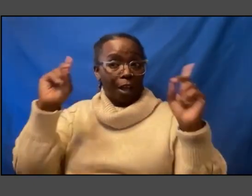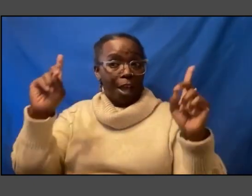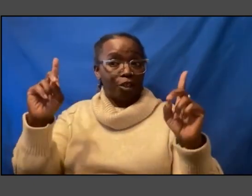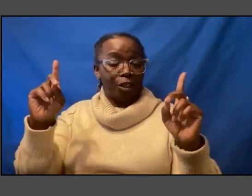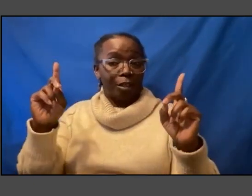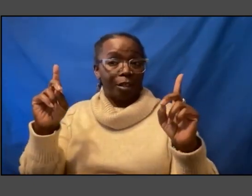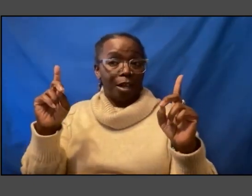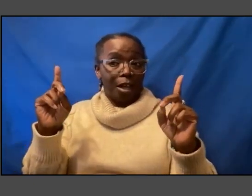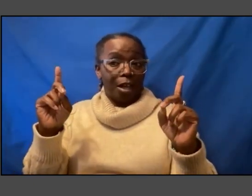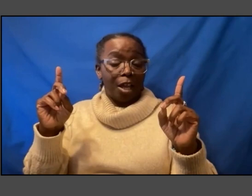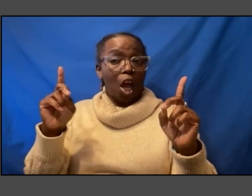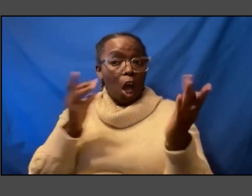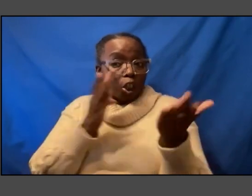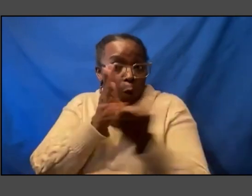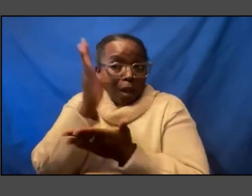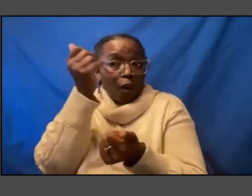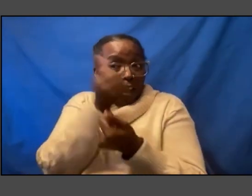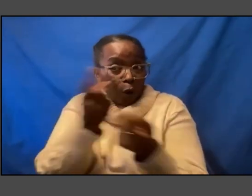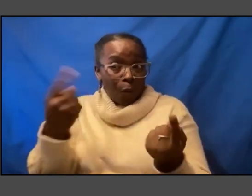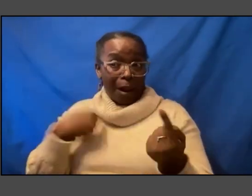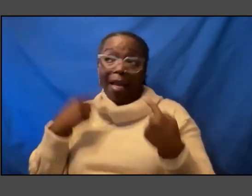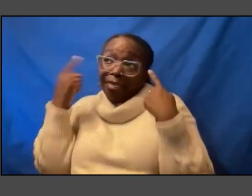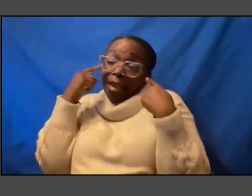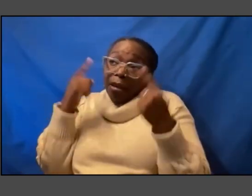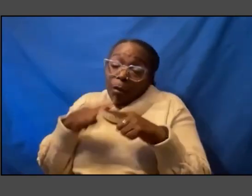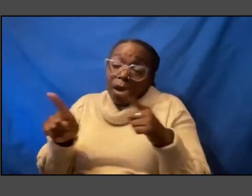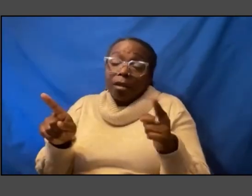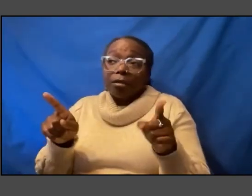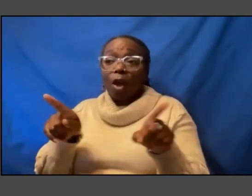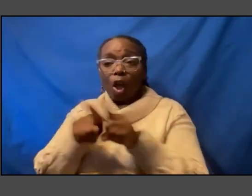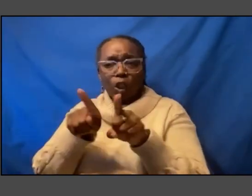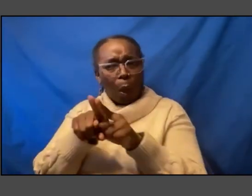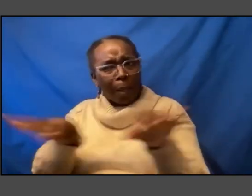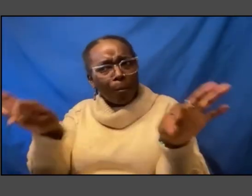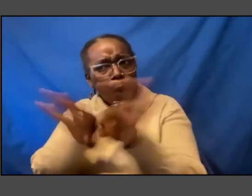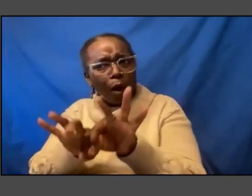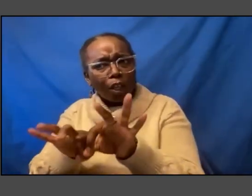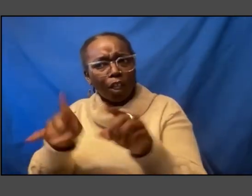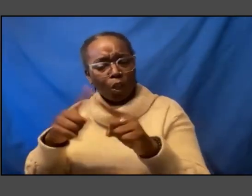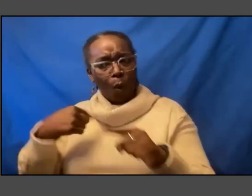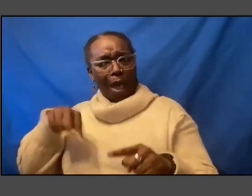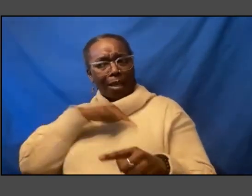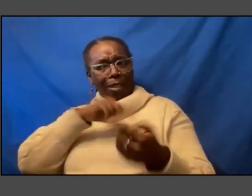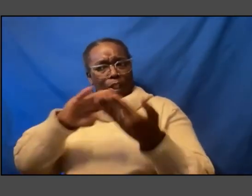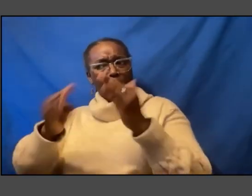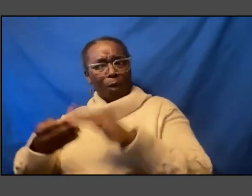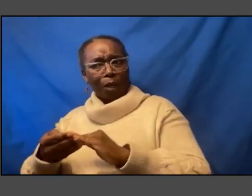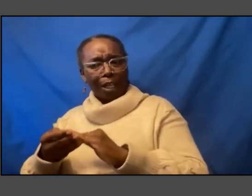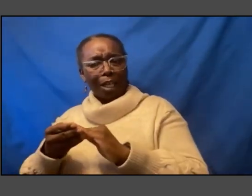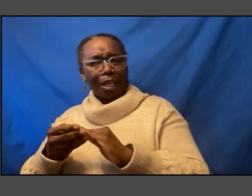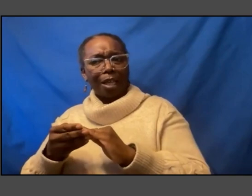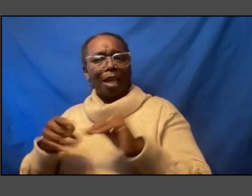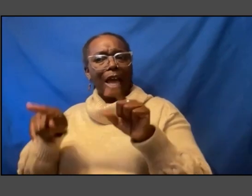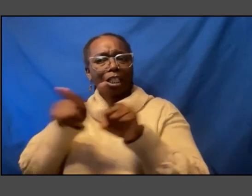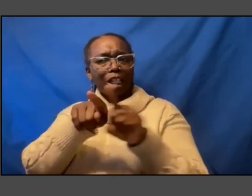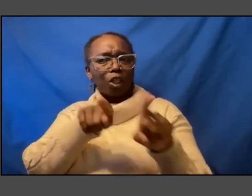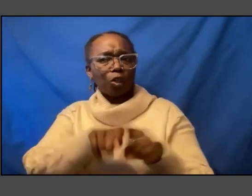everyone i think but also important to us as community in addition to those uh individuals uh